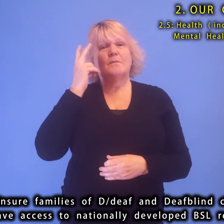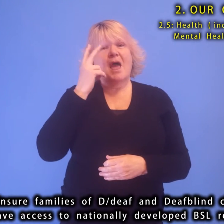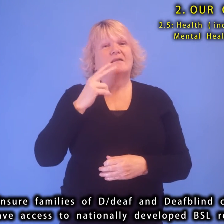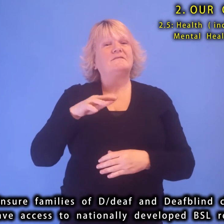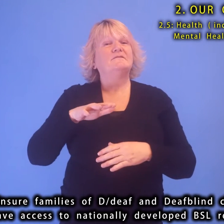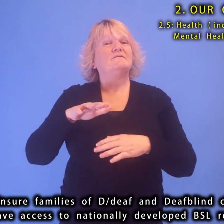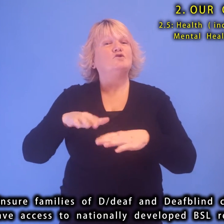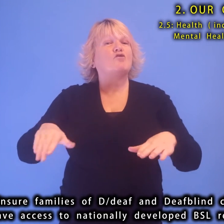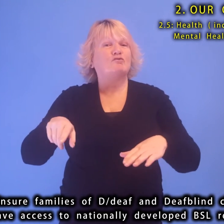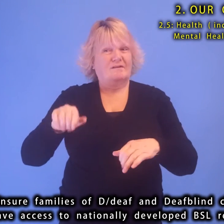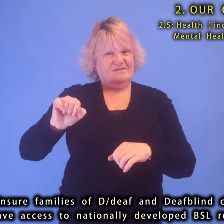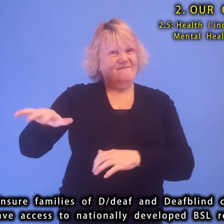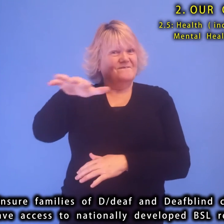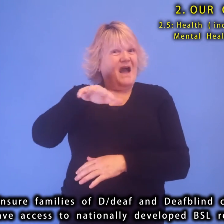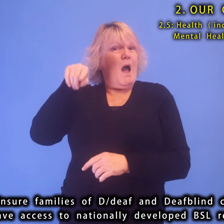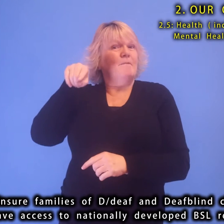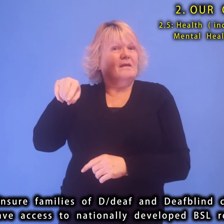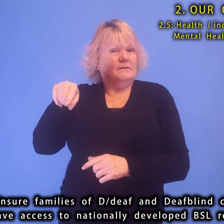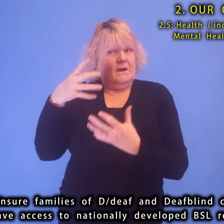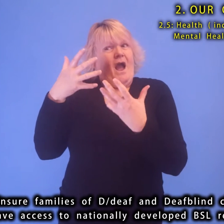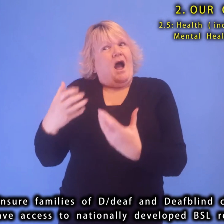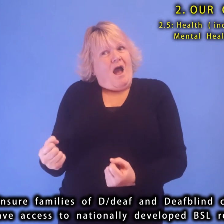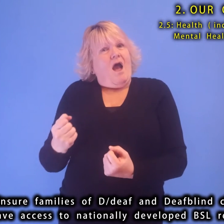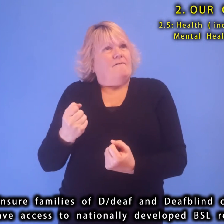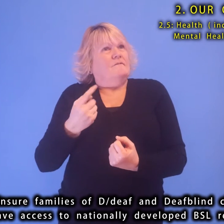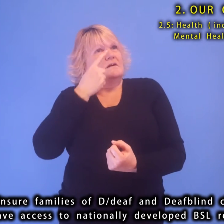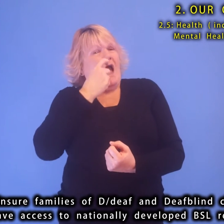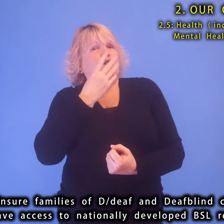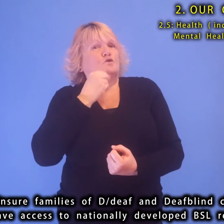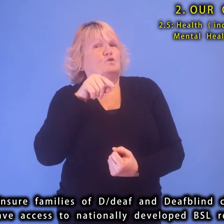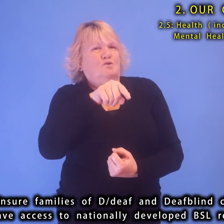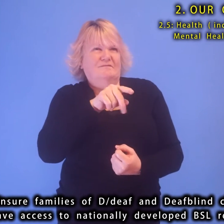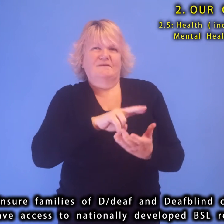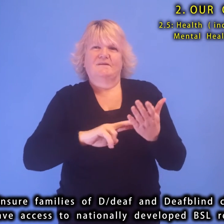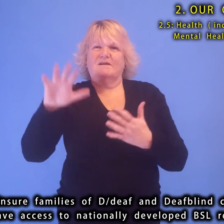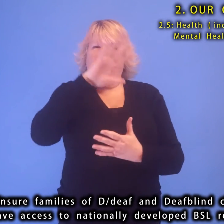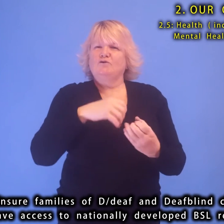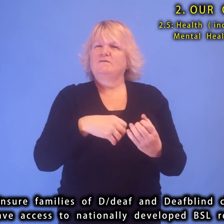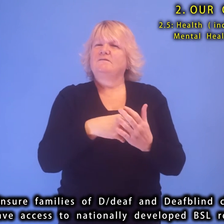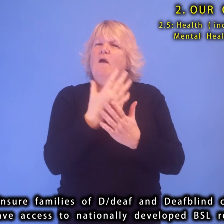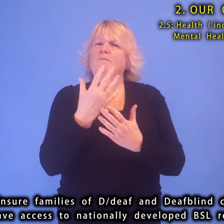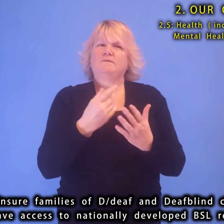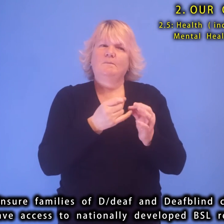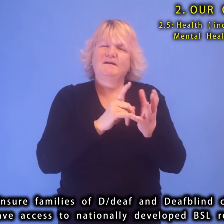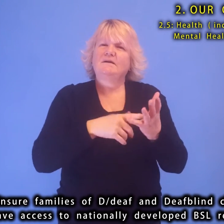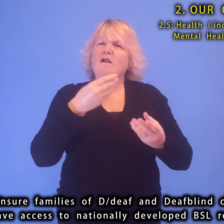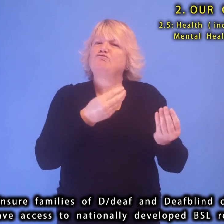Ensure families of deaf and deafblind children have access to nationally developed BSL resources